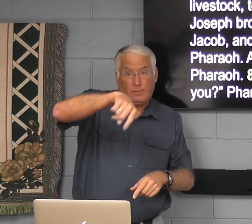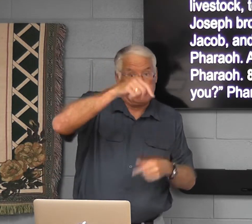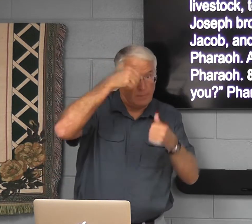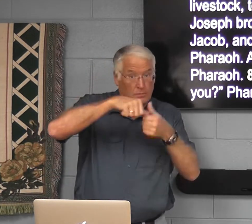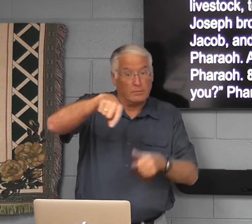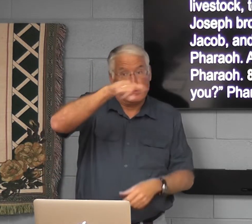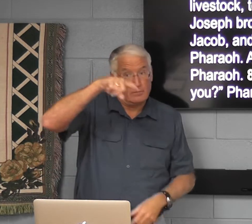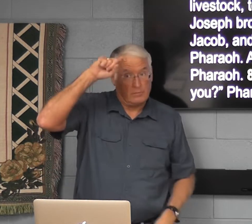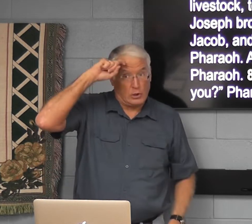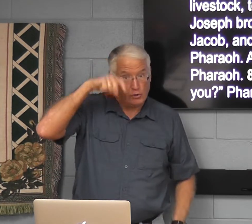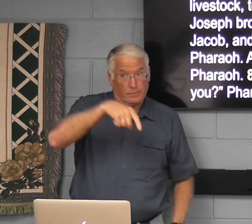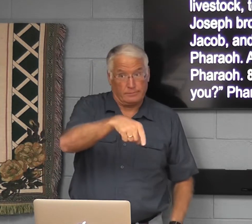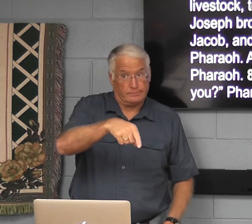Egyptians remember